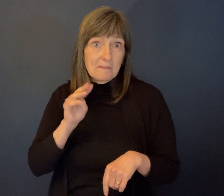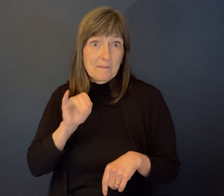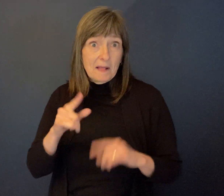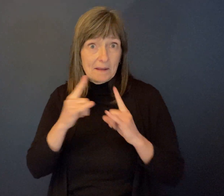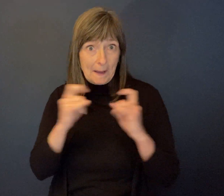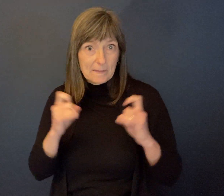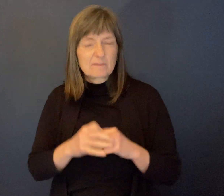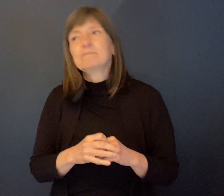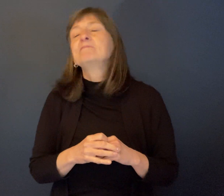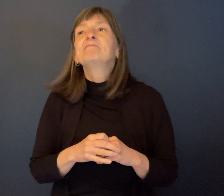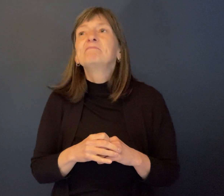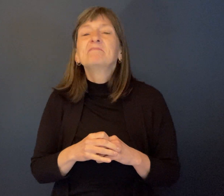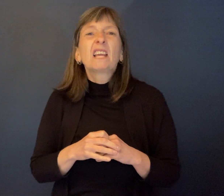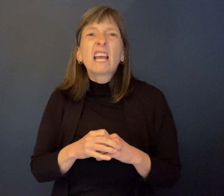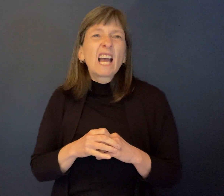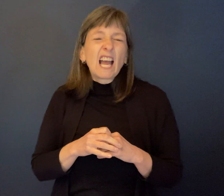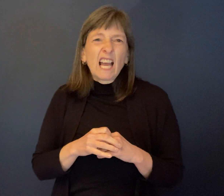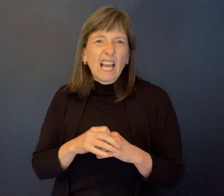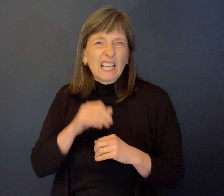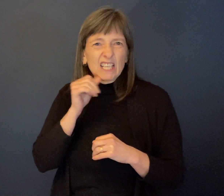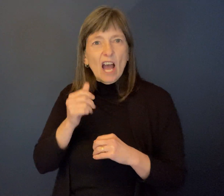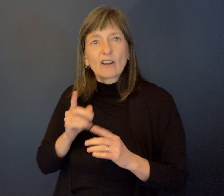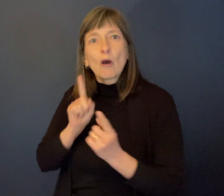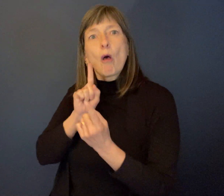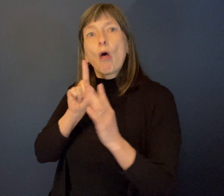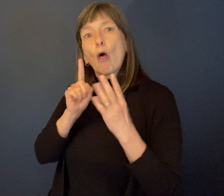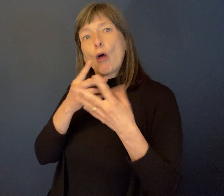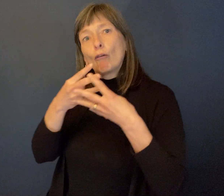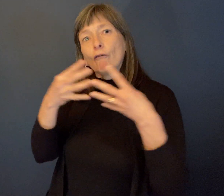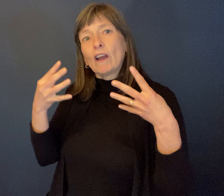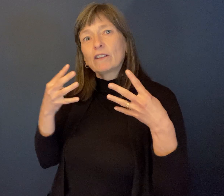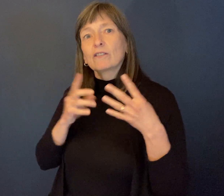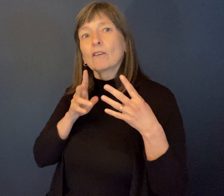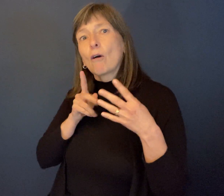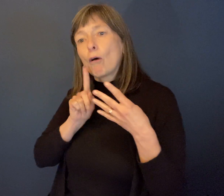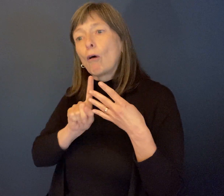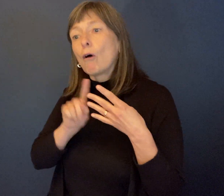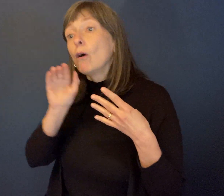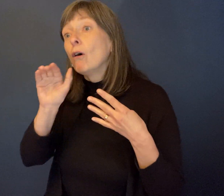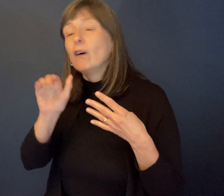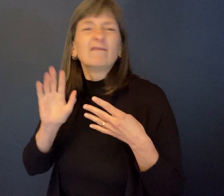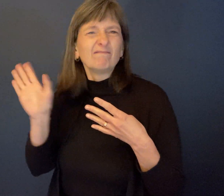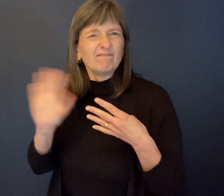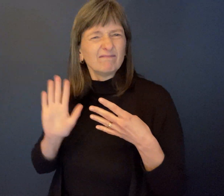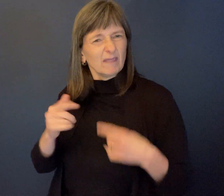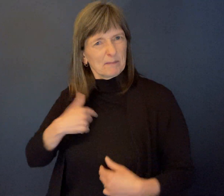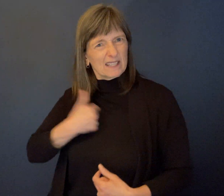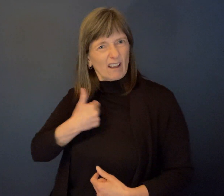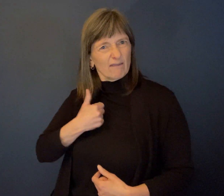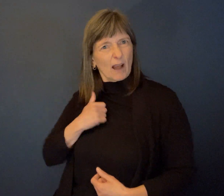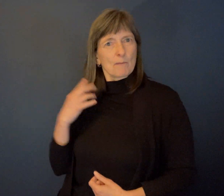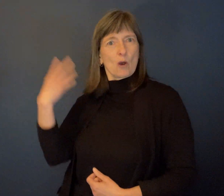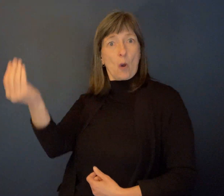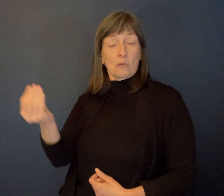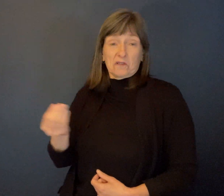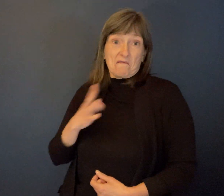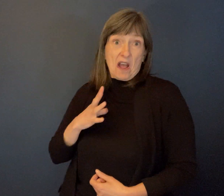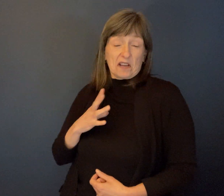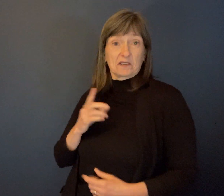Mel's not going to the fence. says, no, I'm going to go over to the store. So of course, we get him our money and we tell him what we want. And Mel's, you know, he's